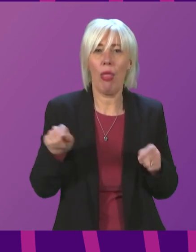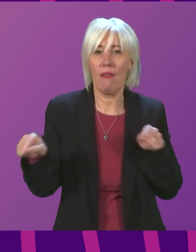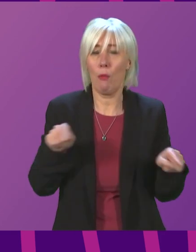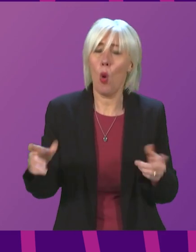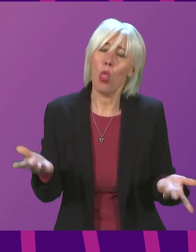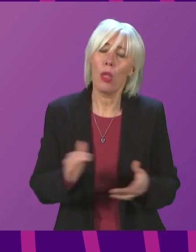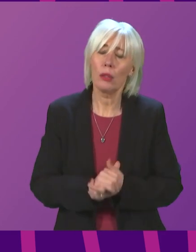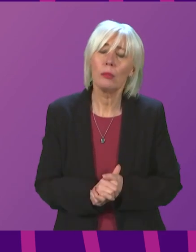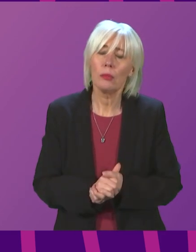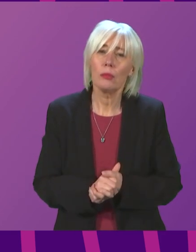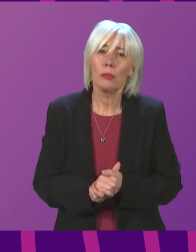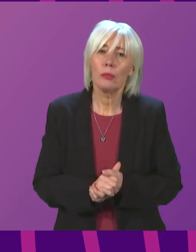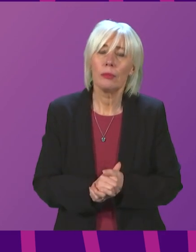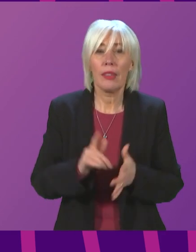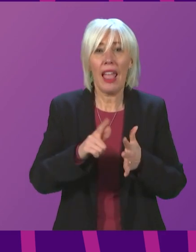Evelyn Tweed.